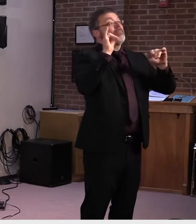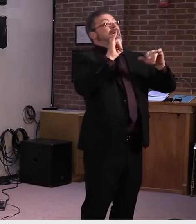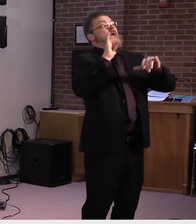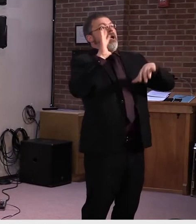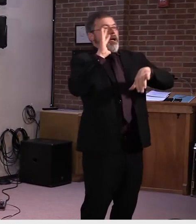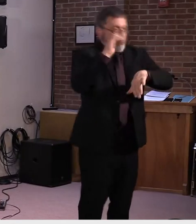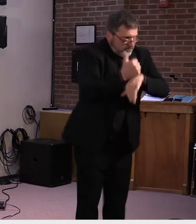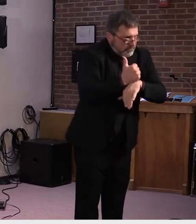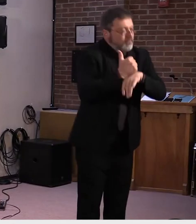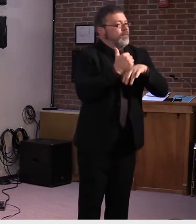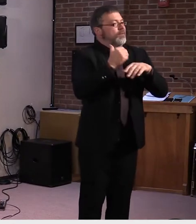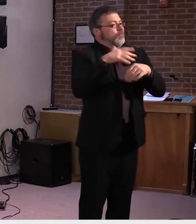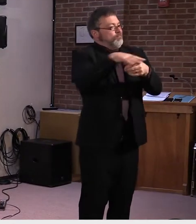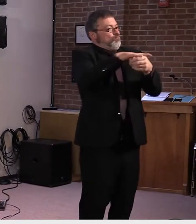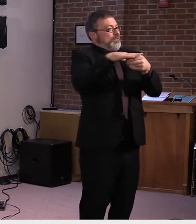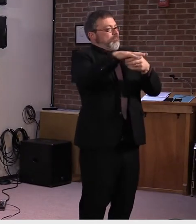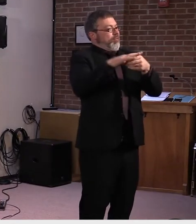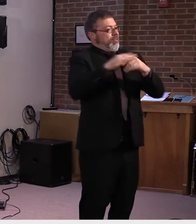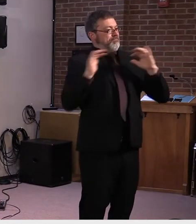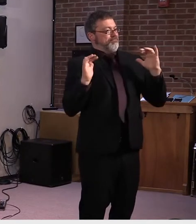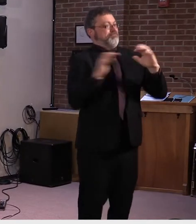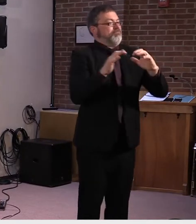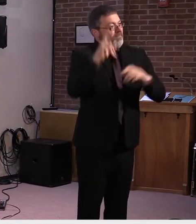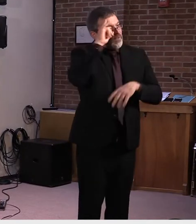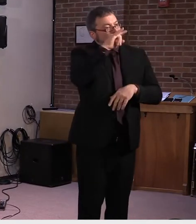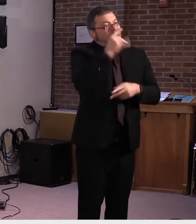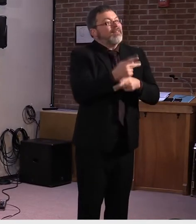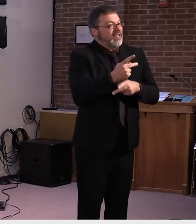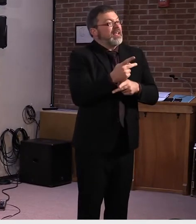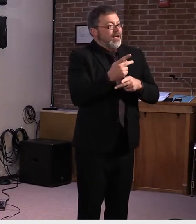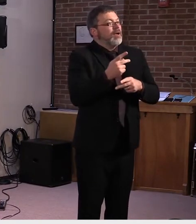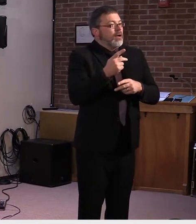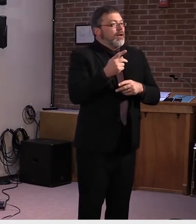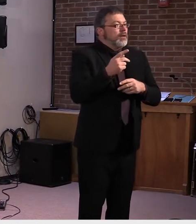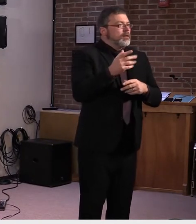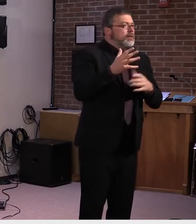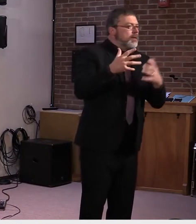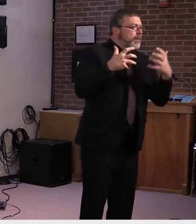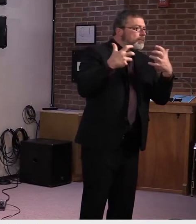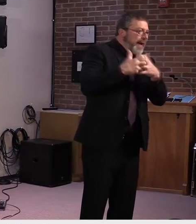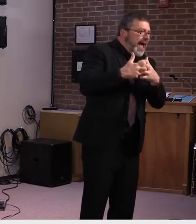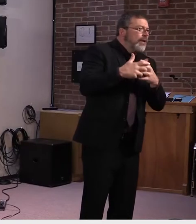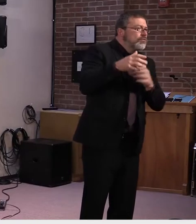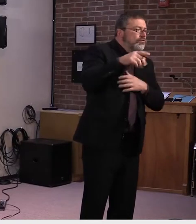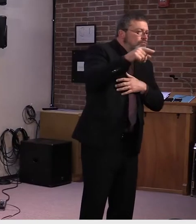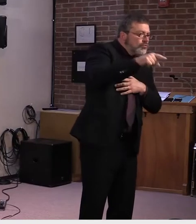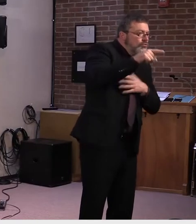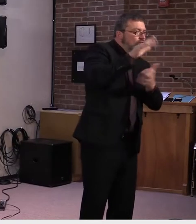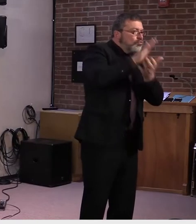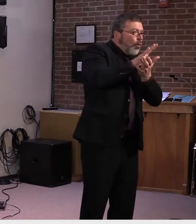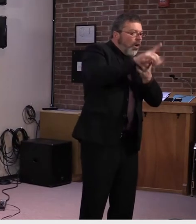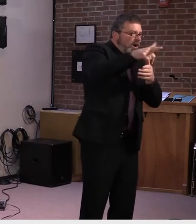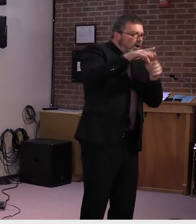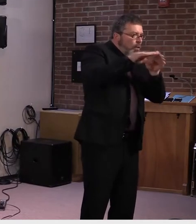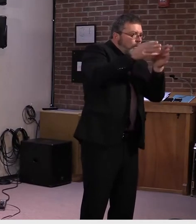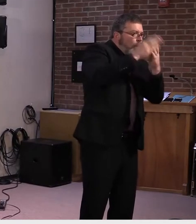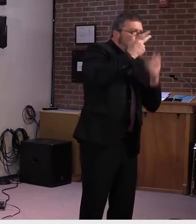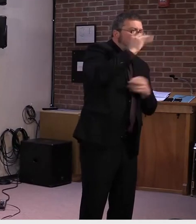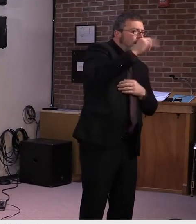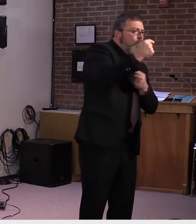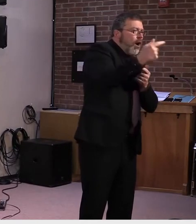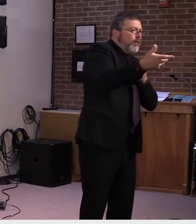alignment with the supervisor union's reopening plans. This will allow site flexibility